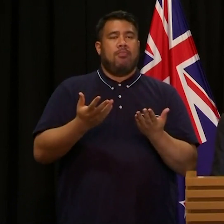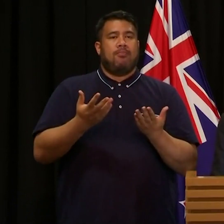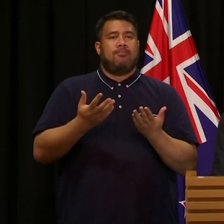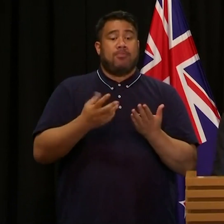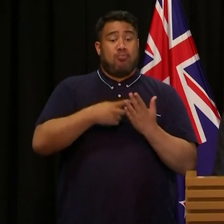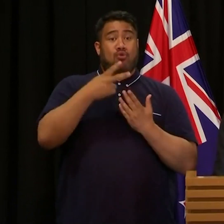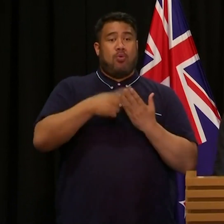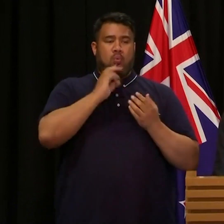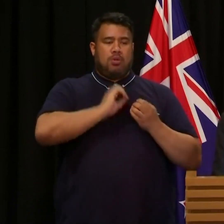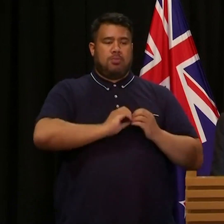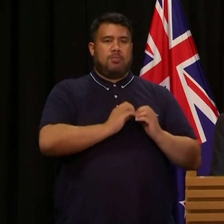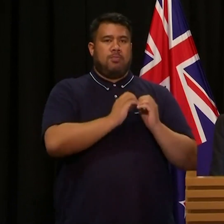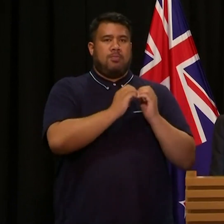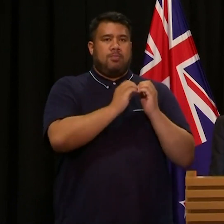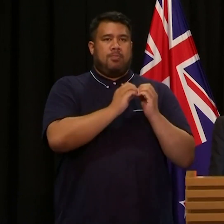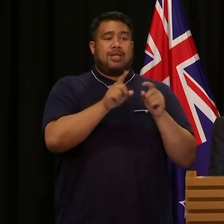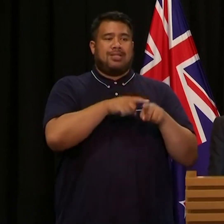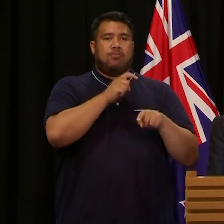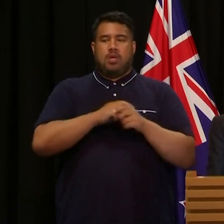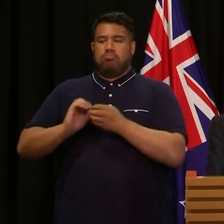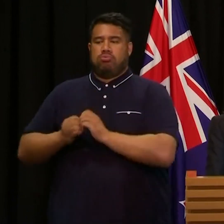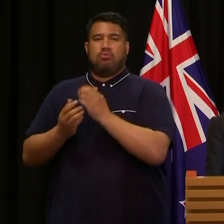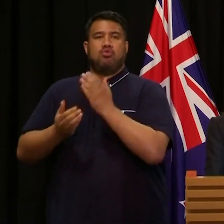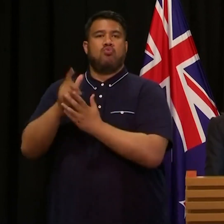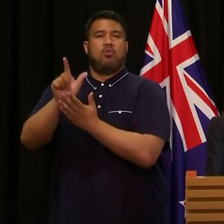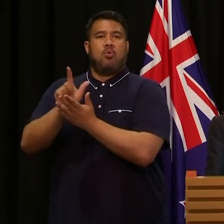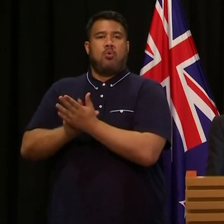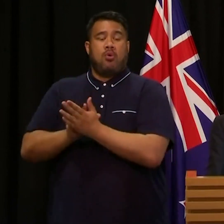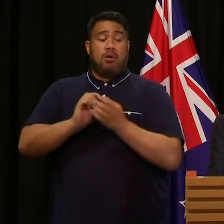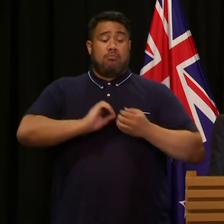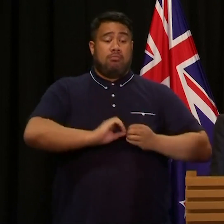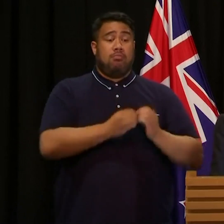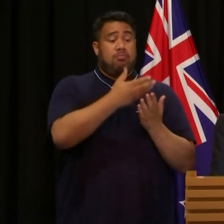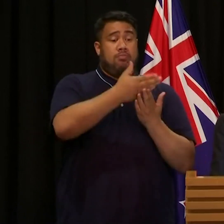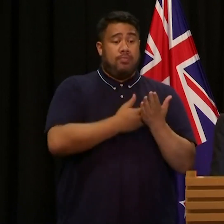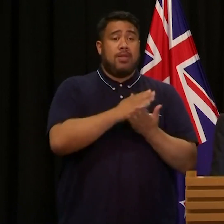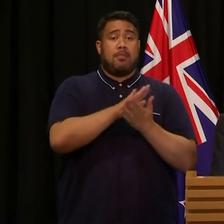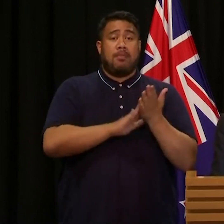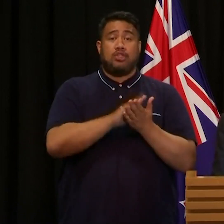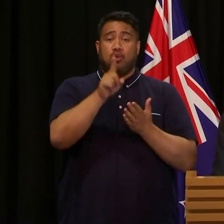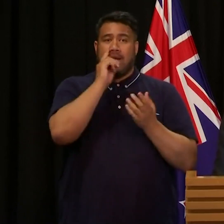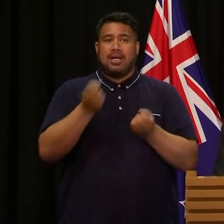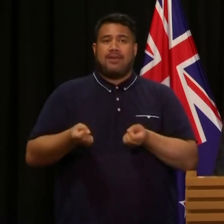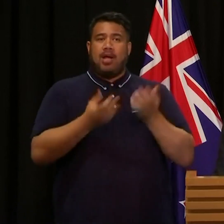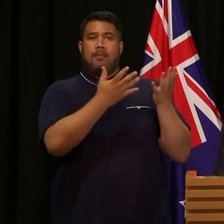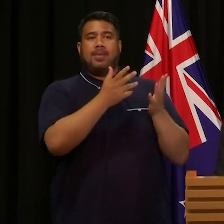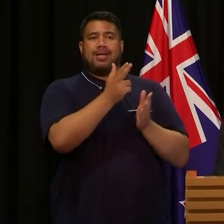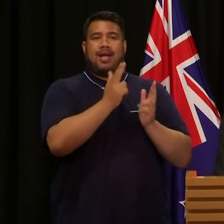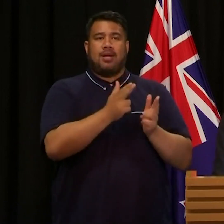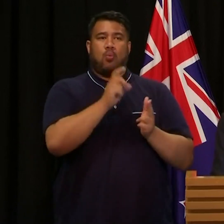developed in parallel to the drafting of the legislation to enforce the ban. In the meantime,